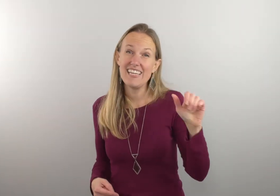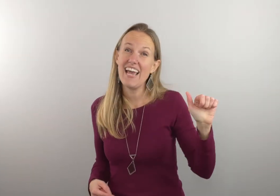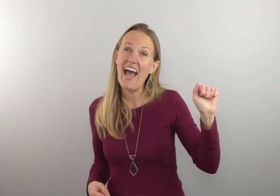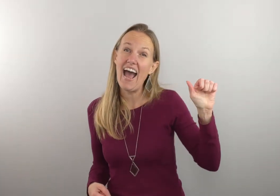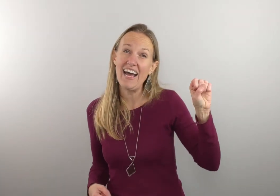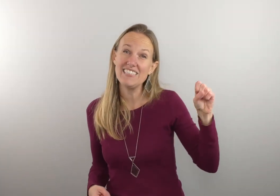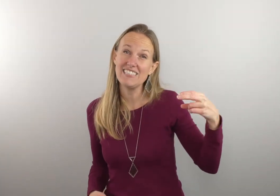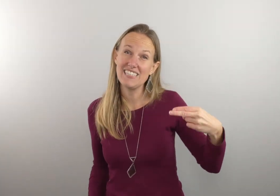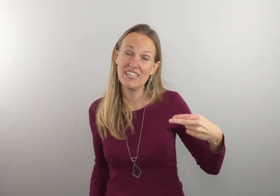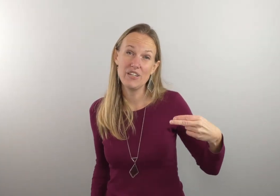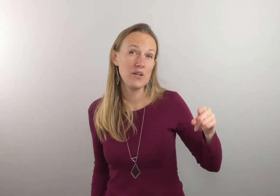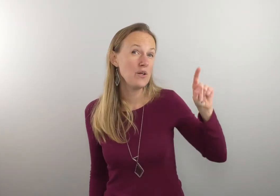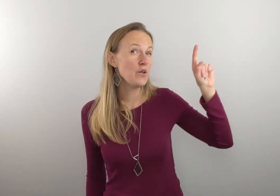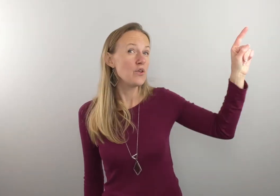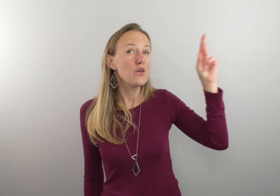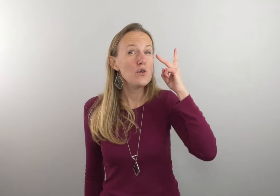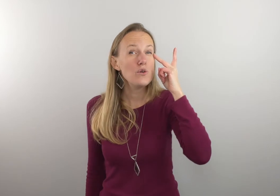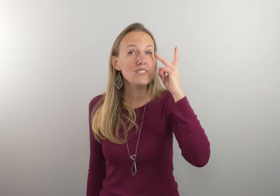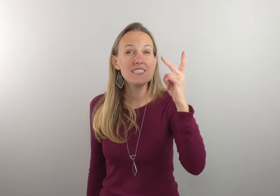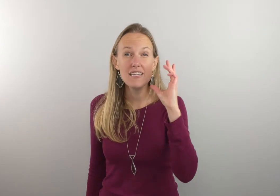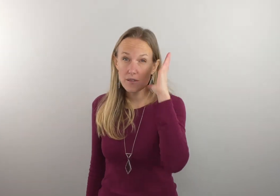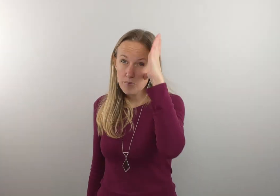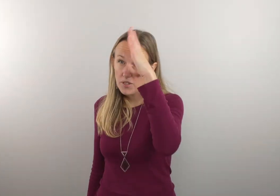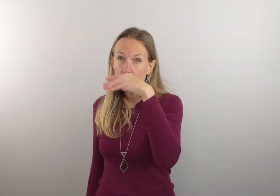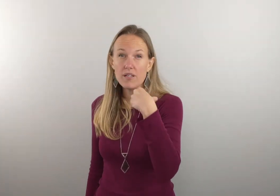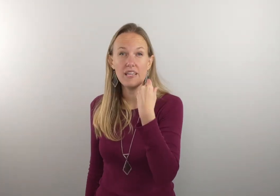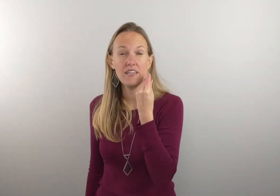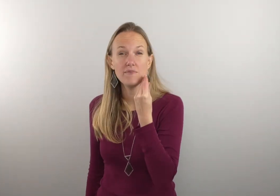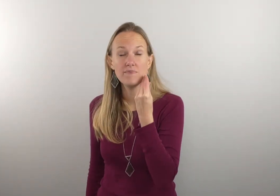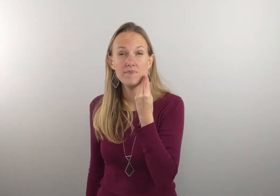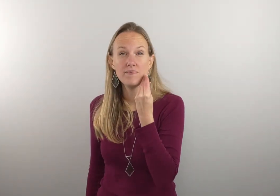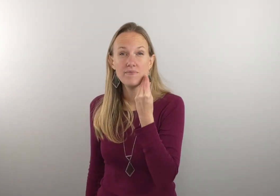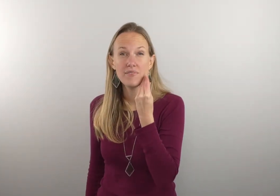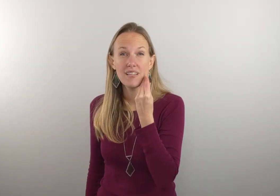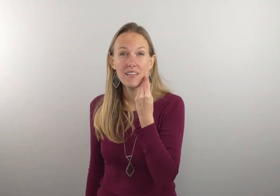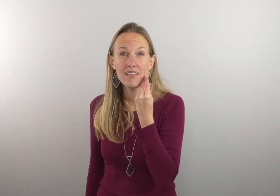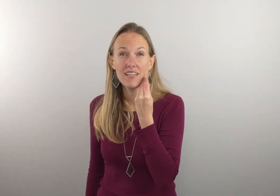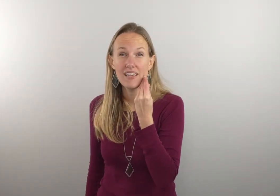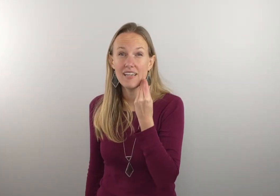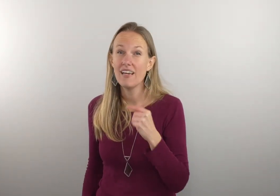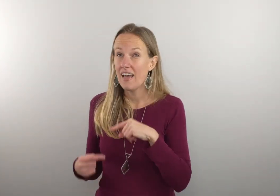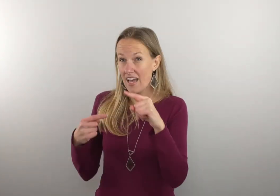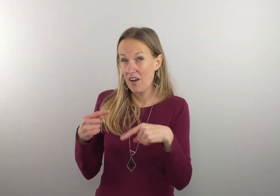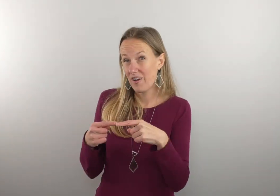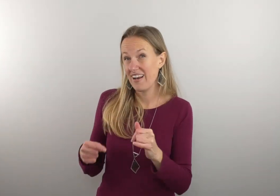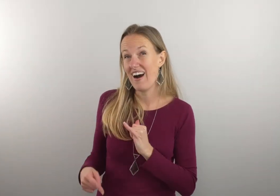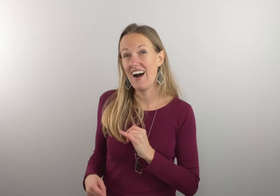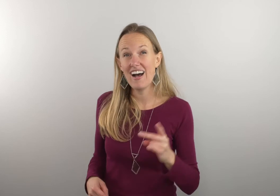ash you see beauty okay and when I